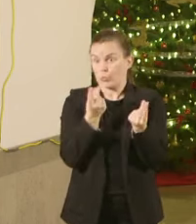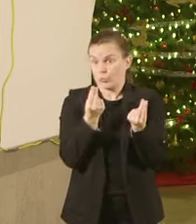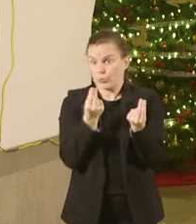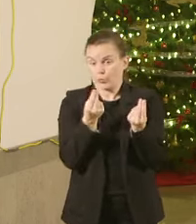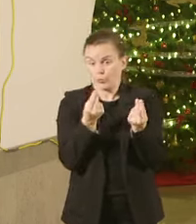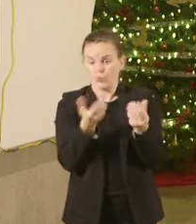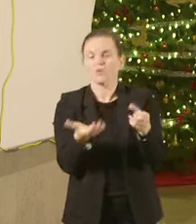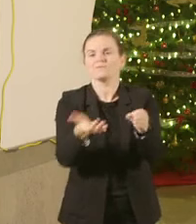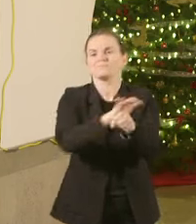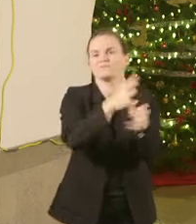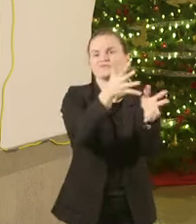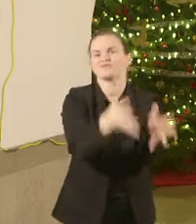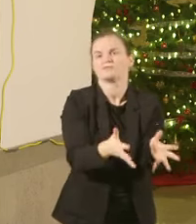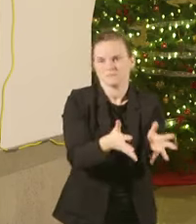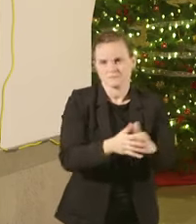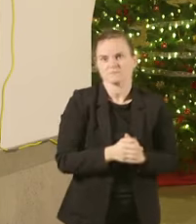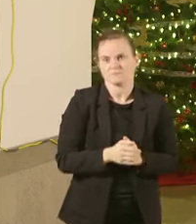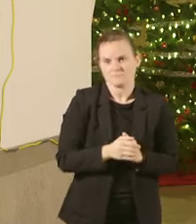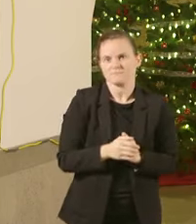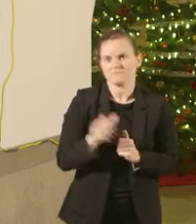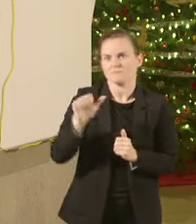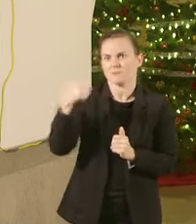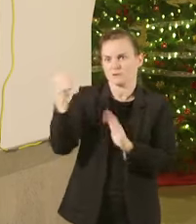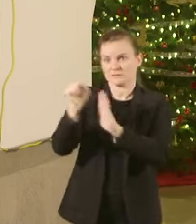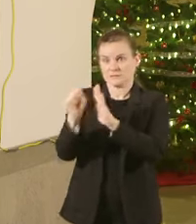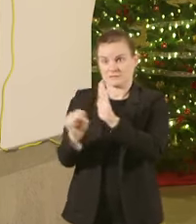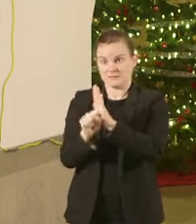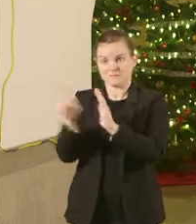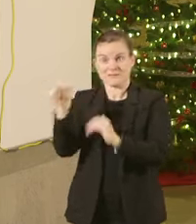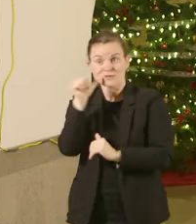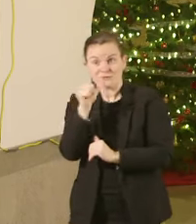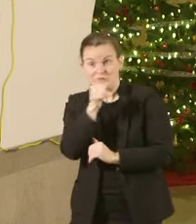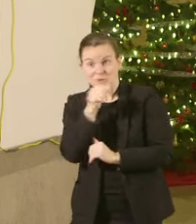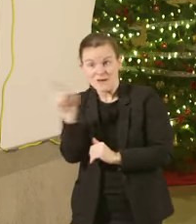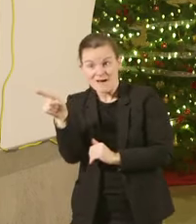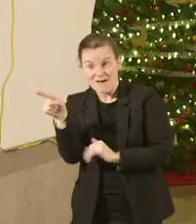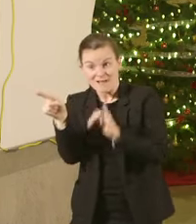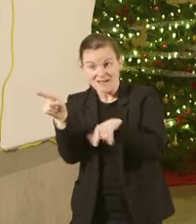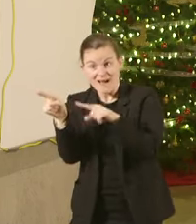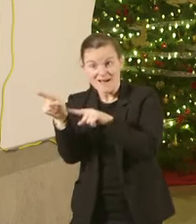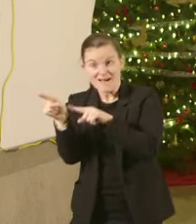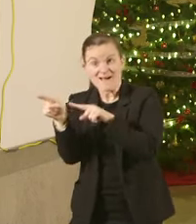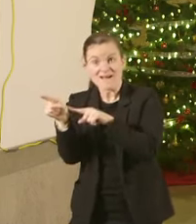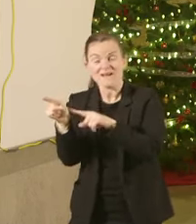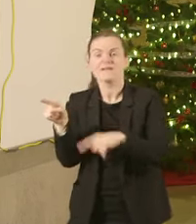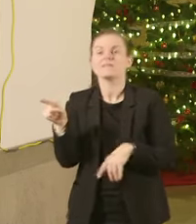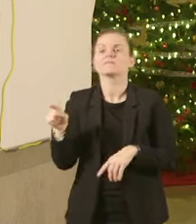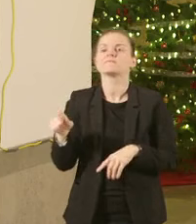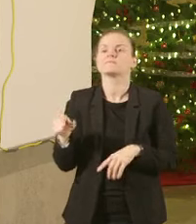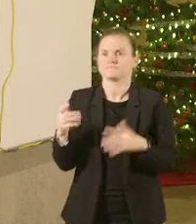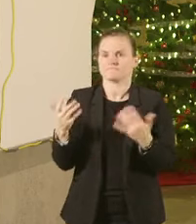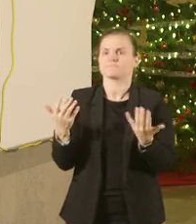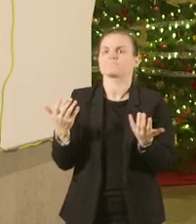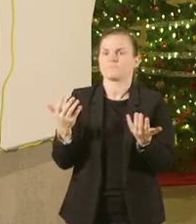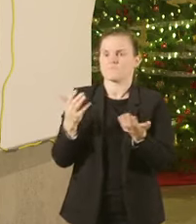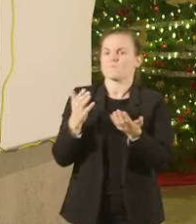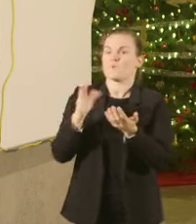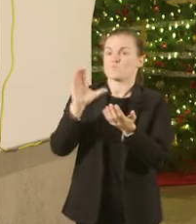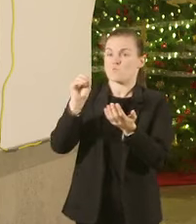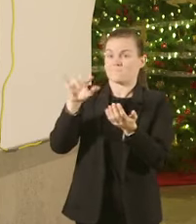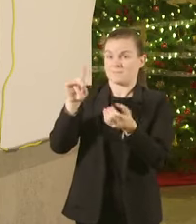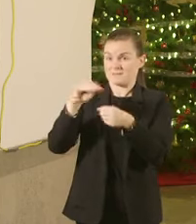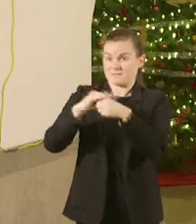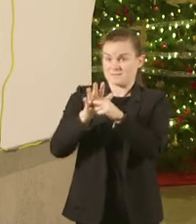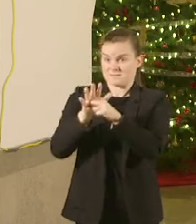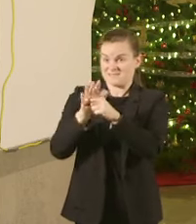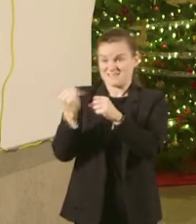Arizona have also worked with visiting through the COVID-19 through through crisis and we are hopeful